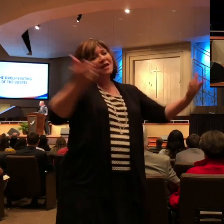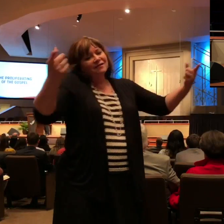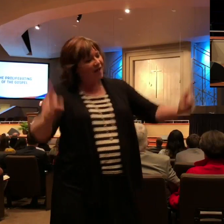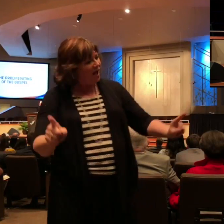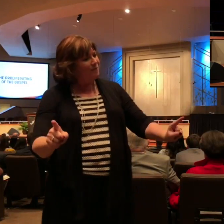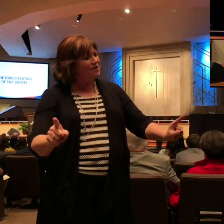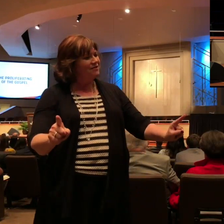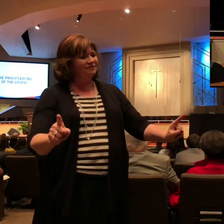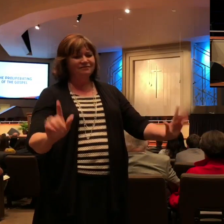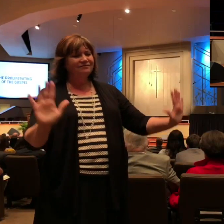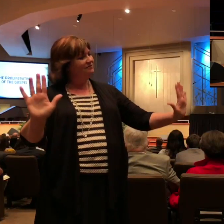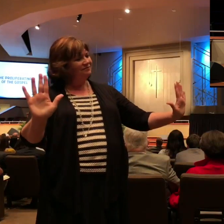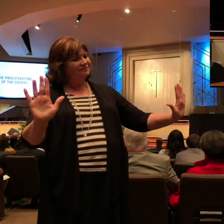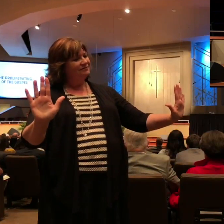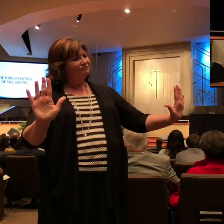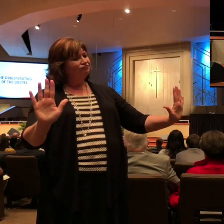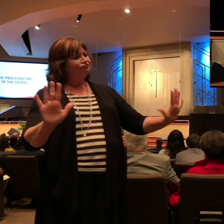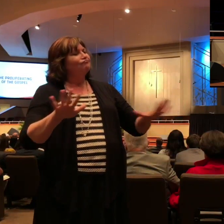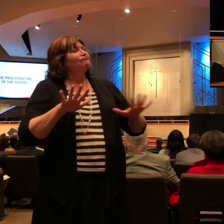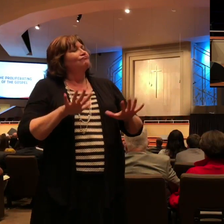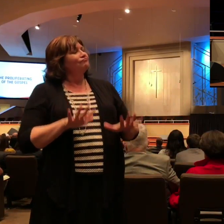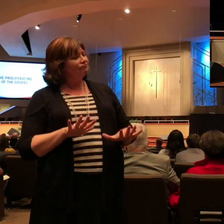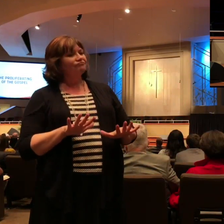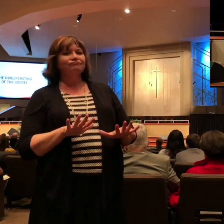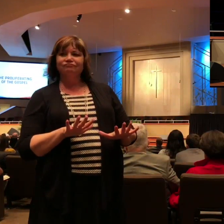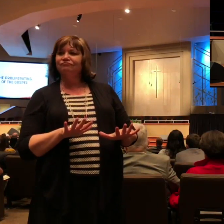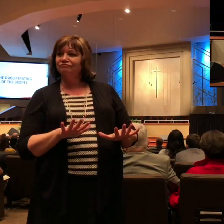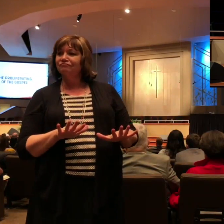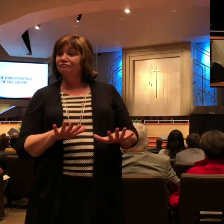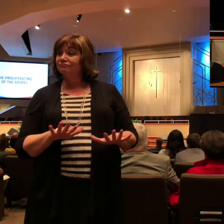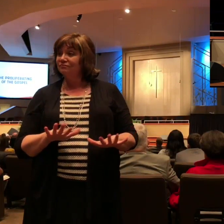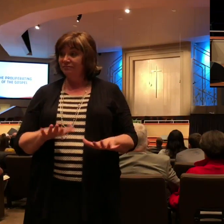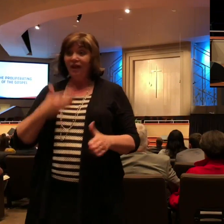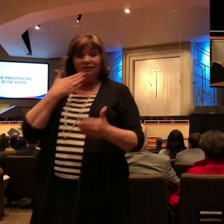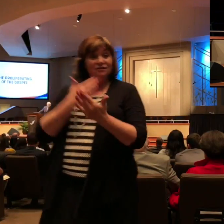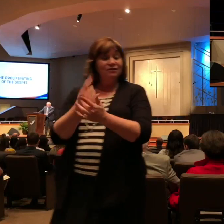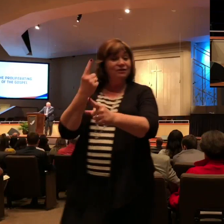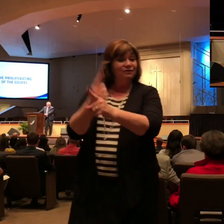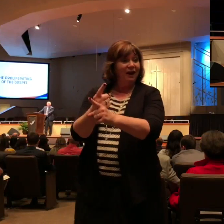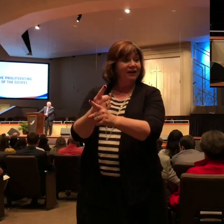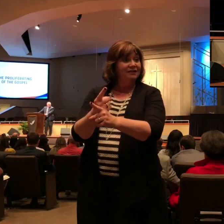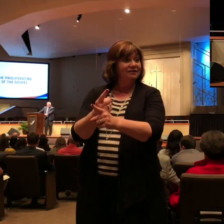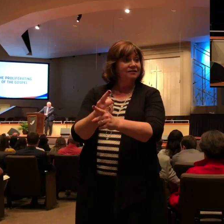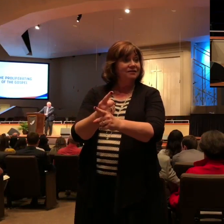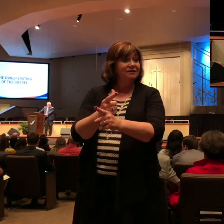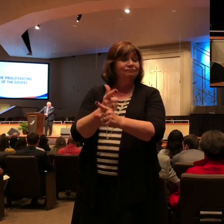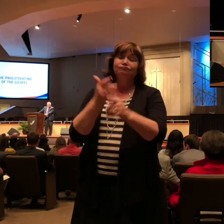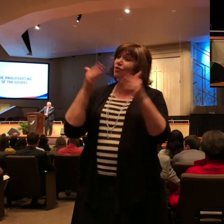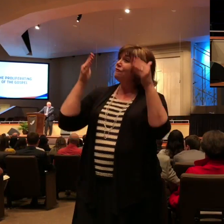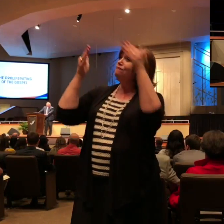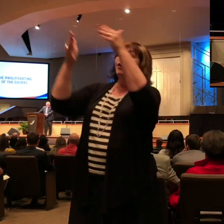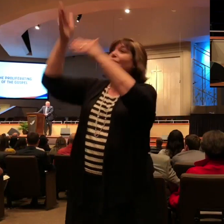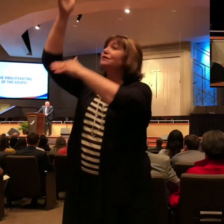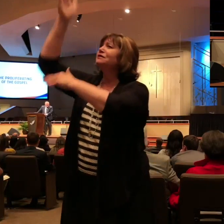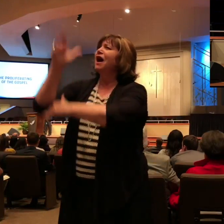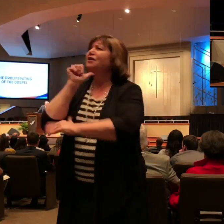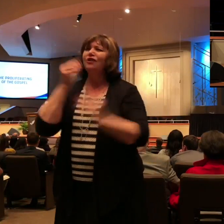to be okay. And I don't think it hurts you and I to hear a little bit of that tonight either. Look up. It's okay.